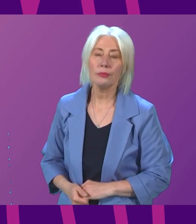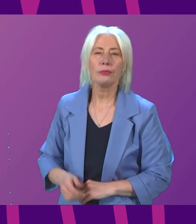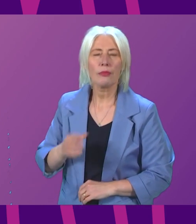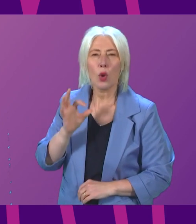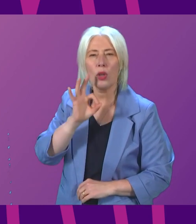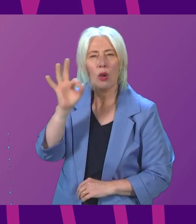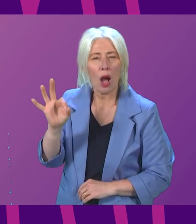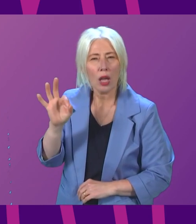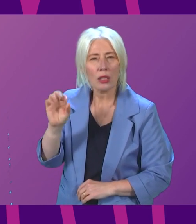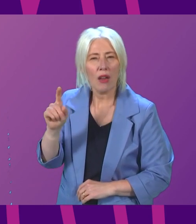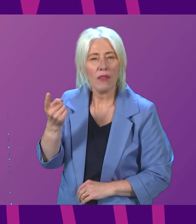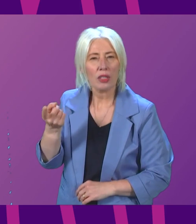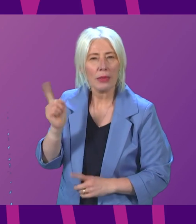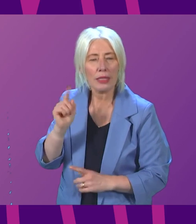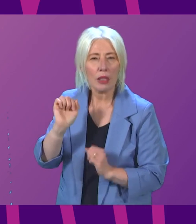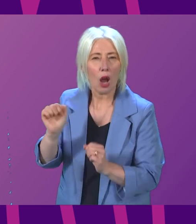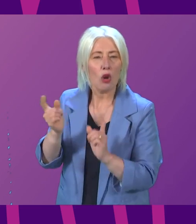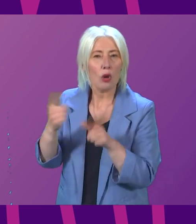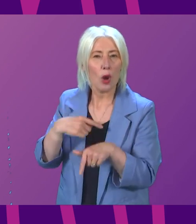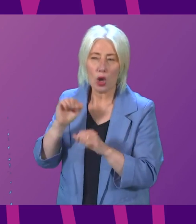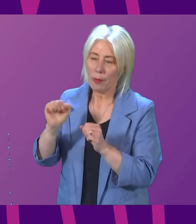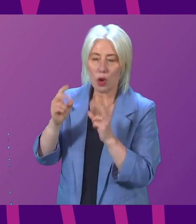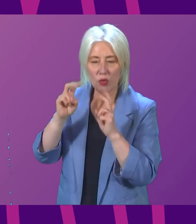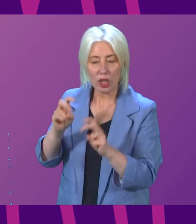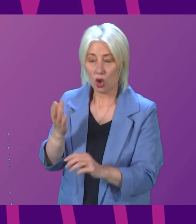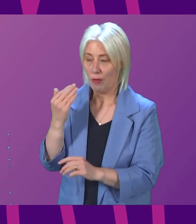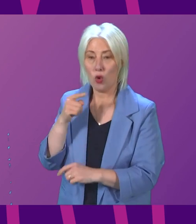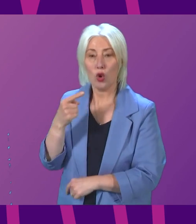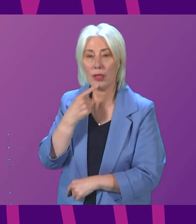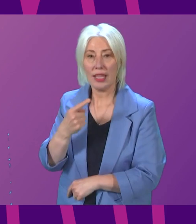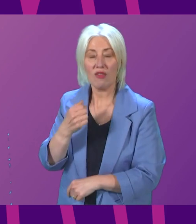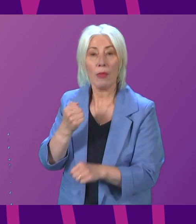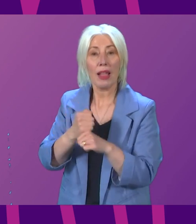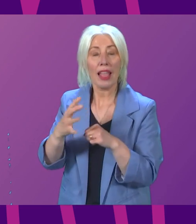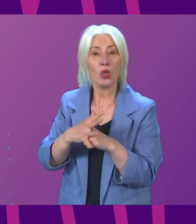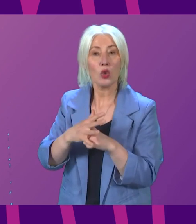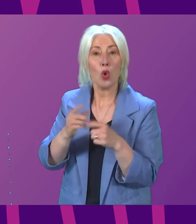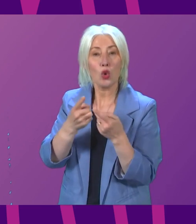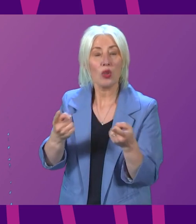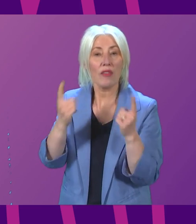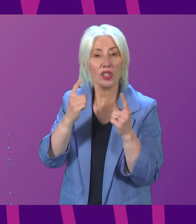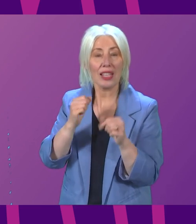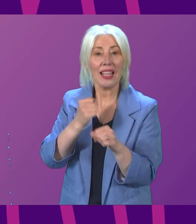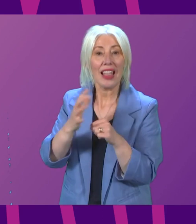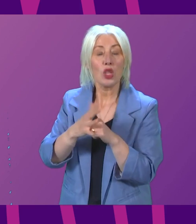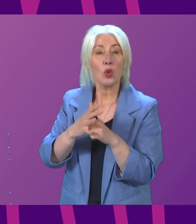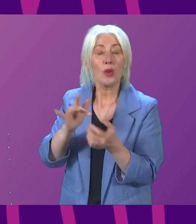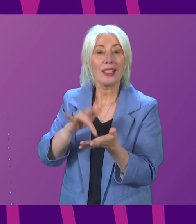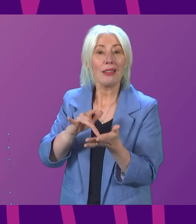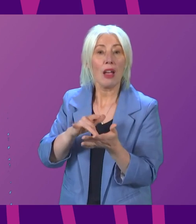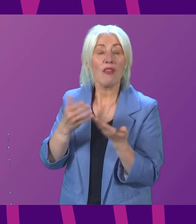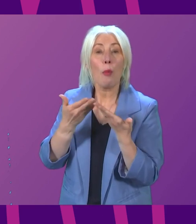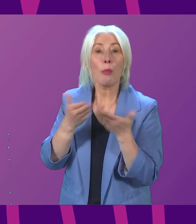Can I ask for the First Minister's response to the research she referenced earlier, published by Glasgow University and the Glasgow Centre for Population Health